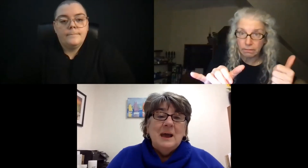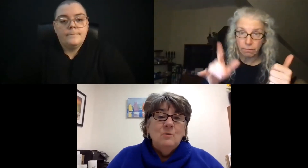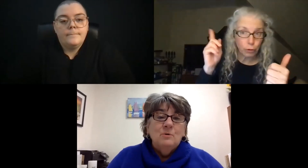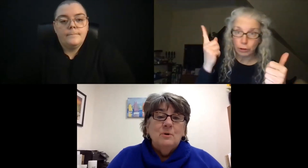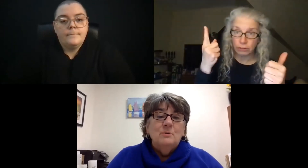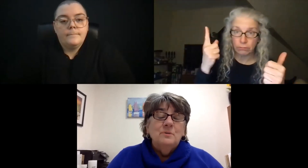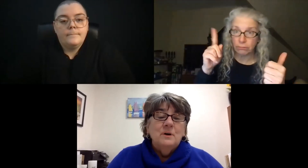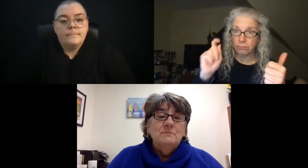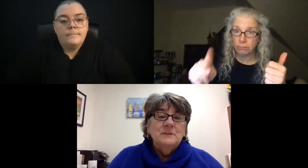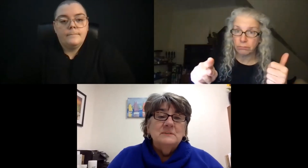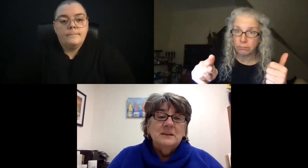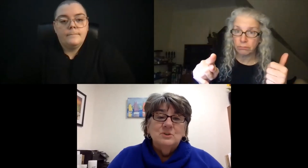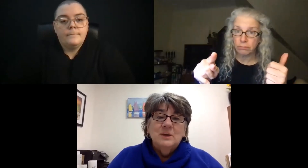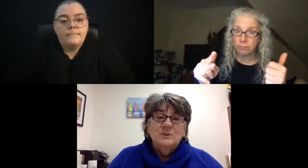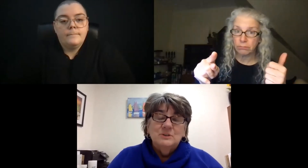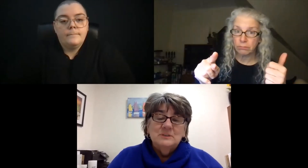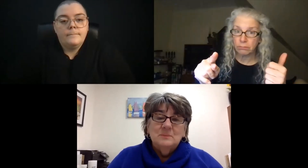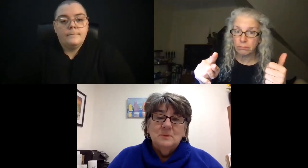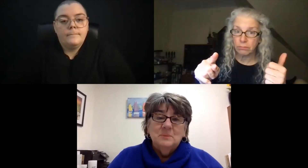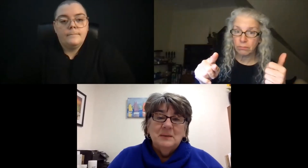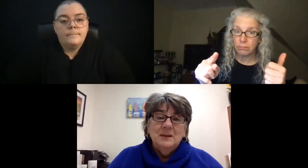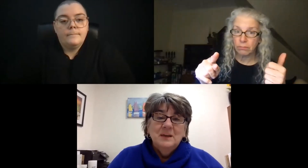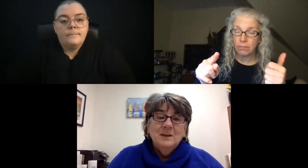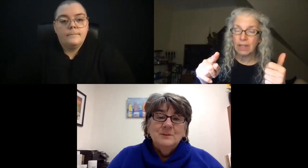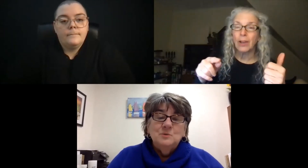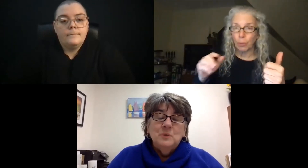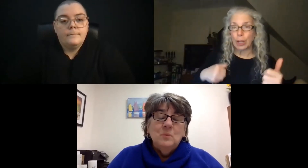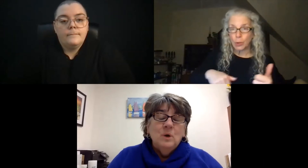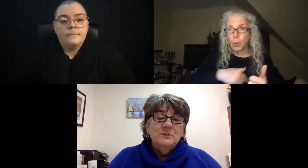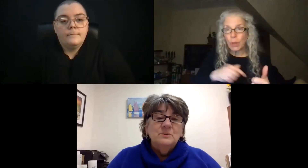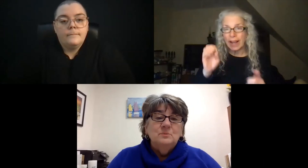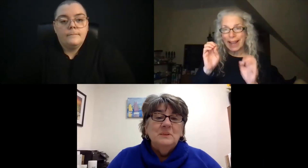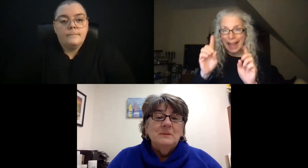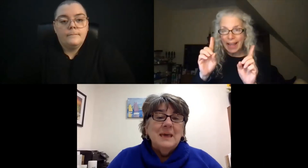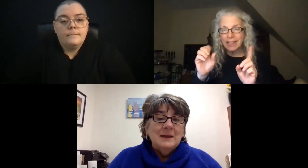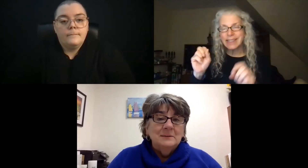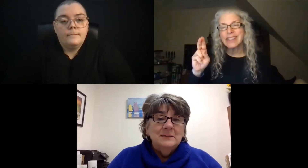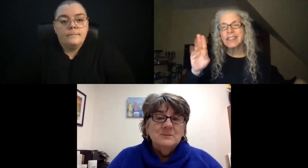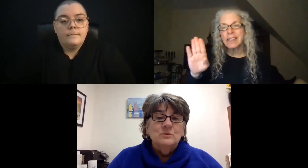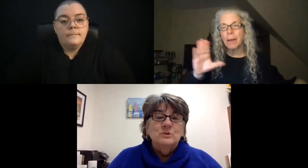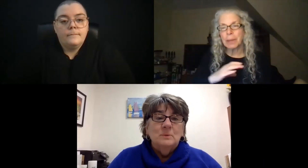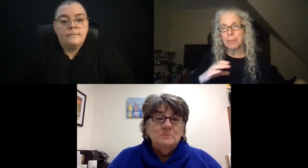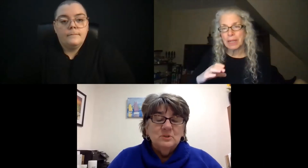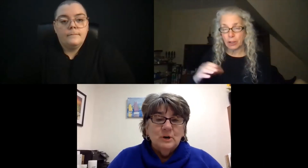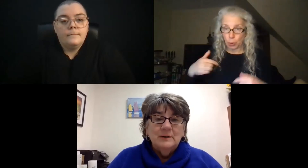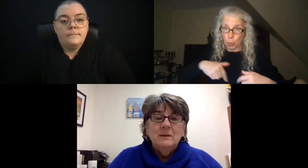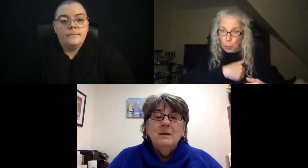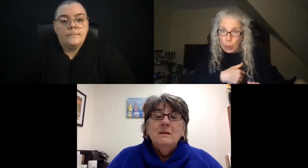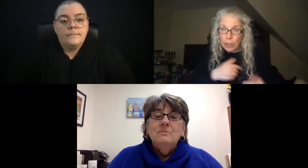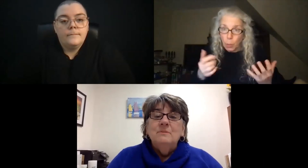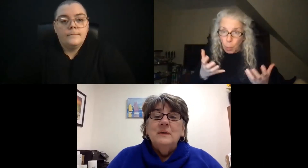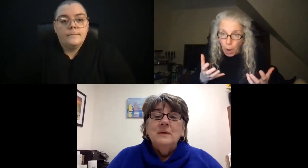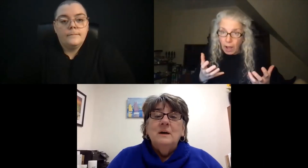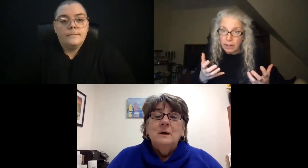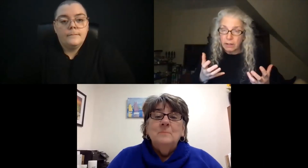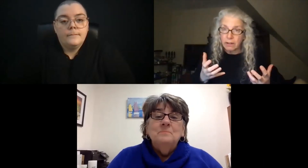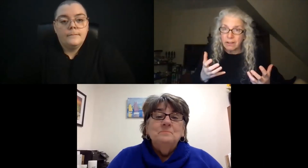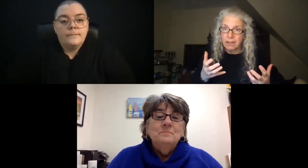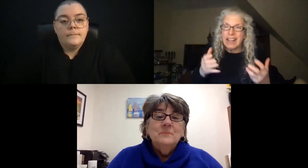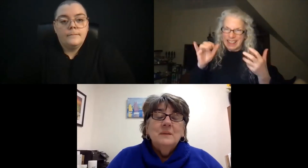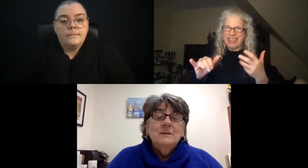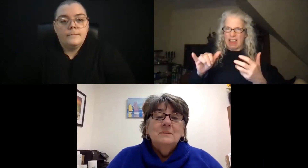to be an outgrowth of this education subcommittee? Do we want to be the catalyst or jumpstart the